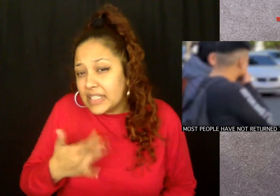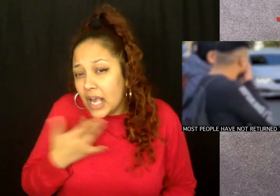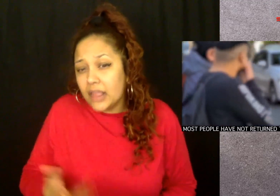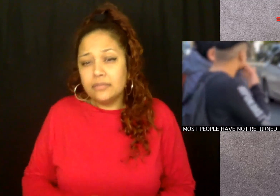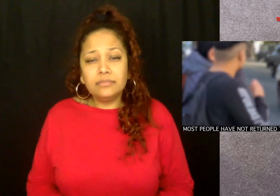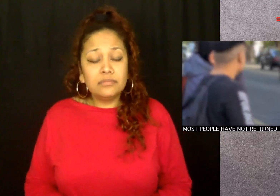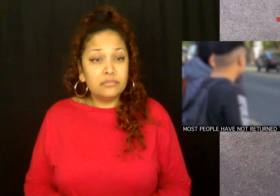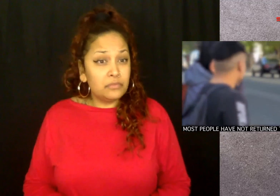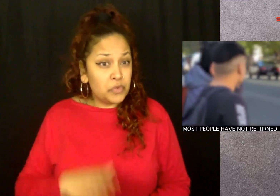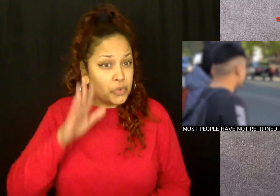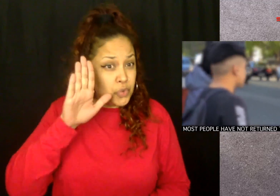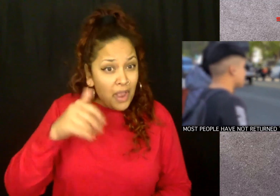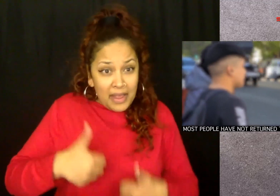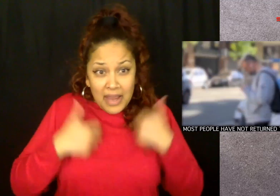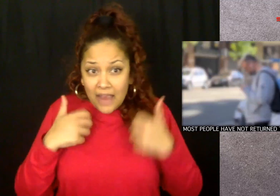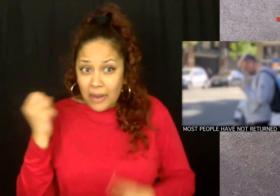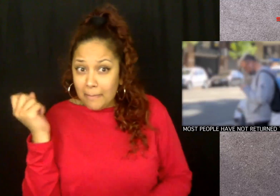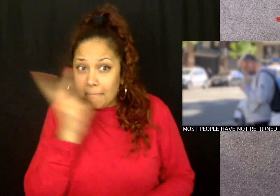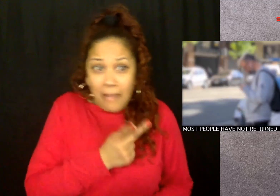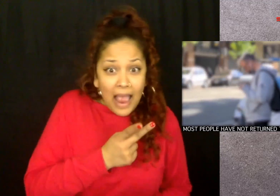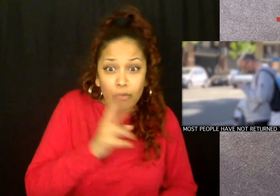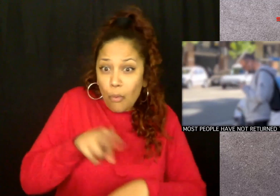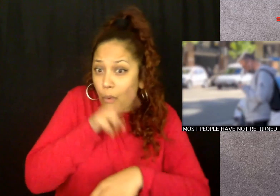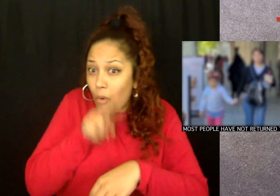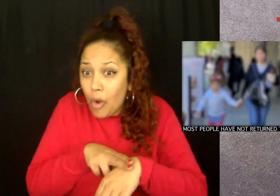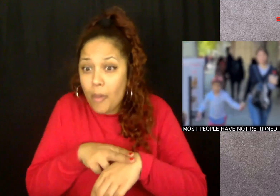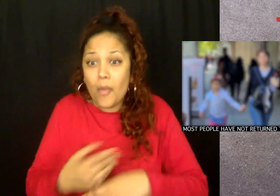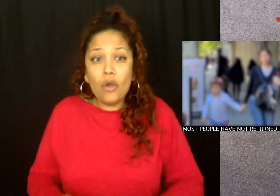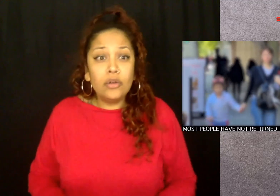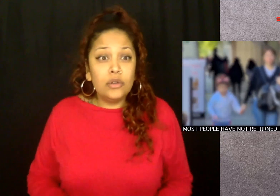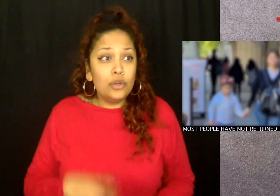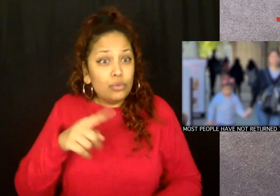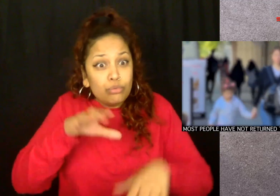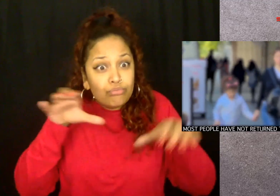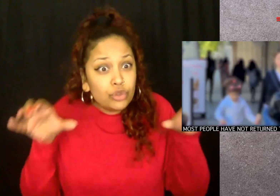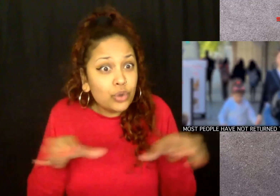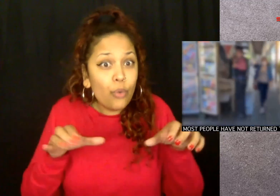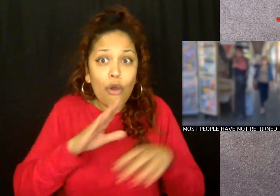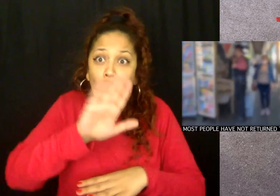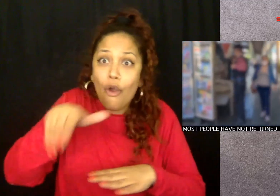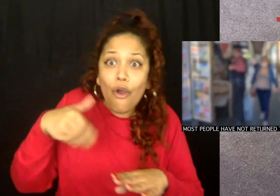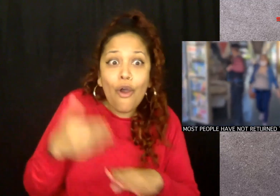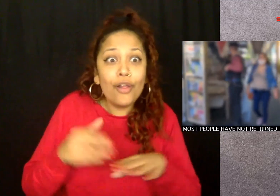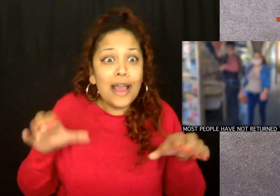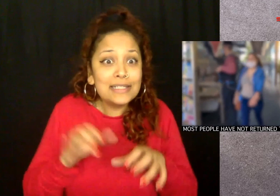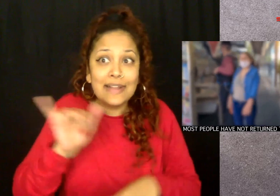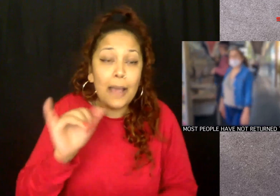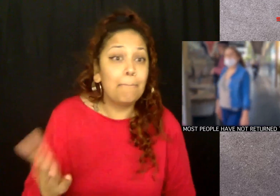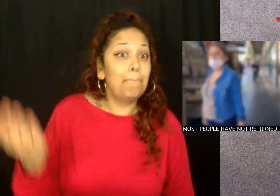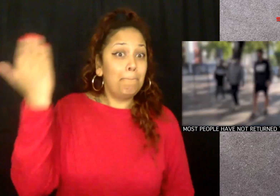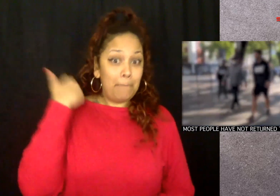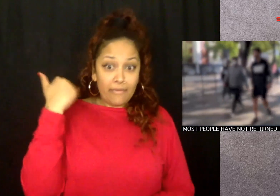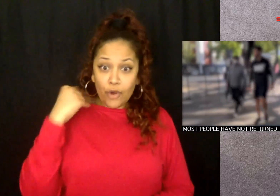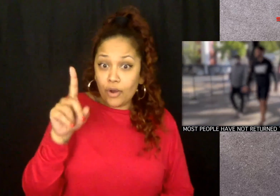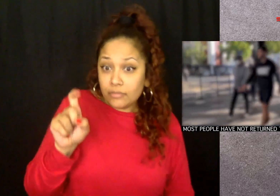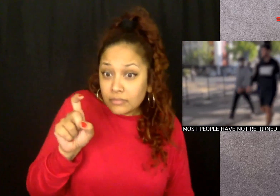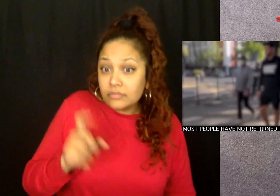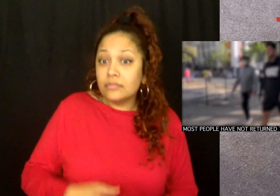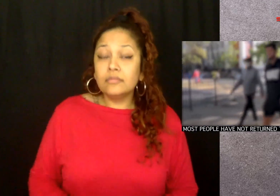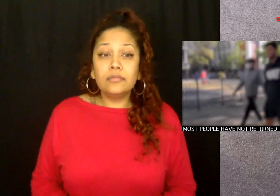Has your life returned to normal? Are you doing most of the things you used to do before the pandemic? Or are you